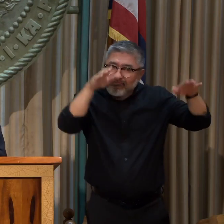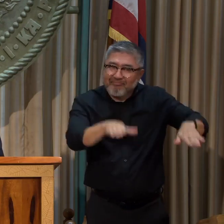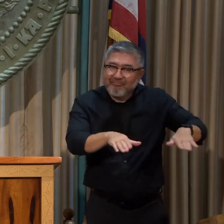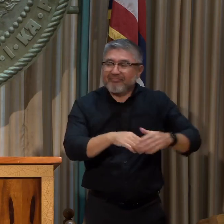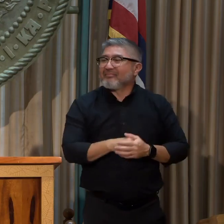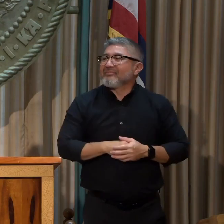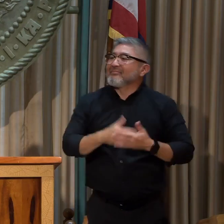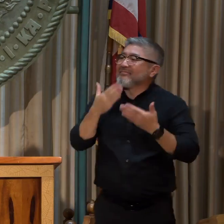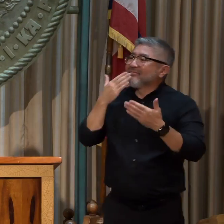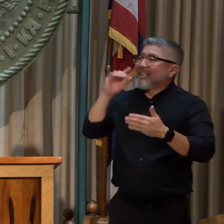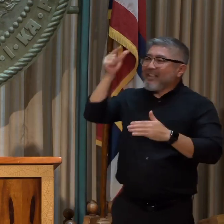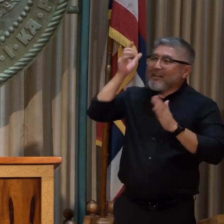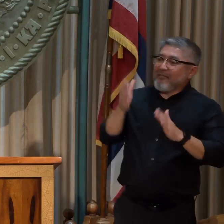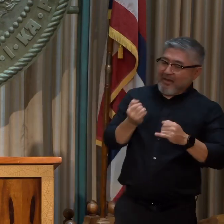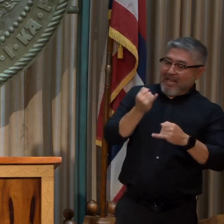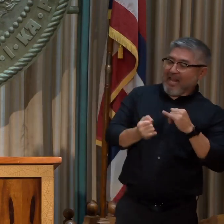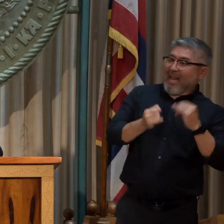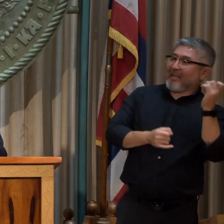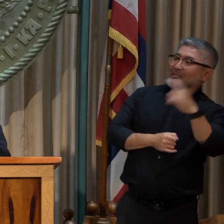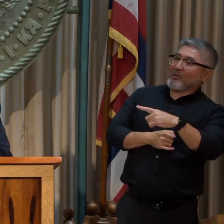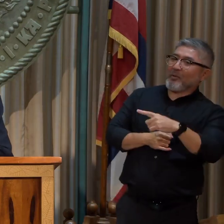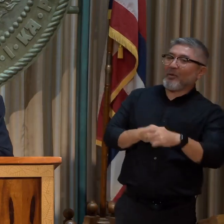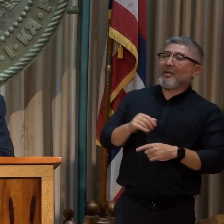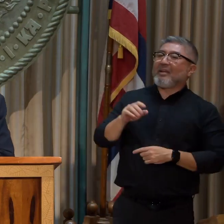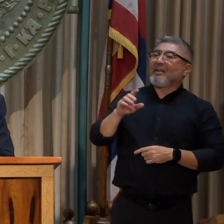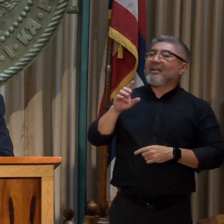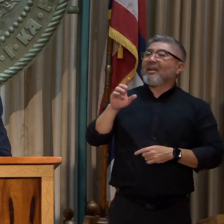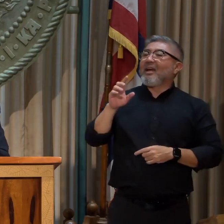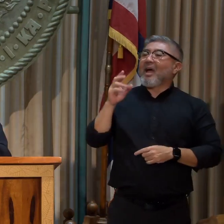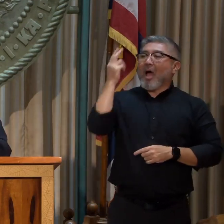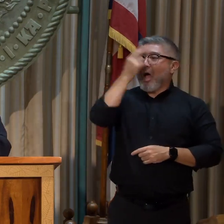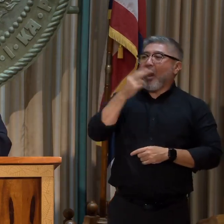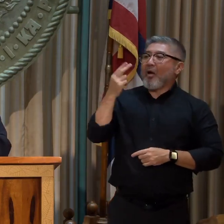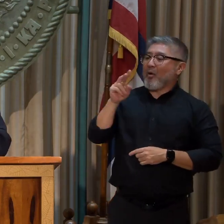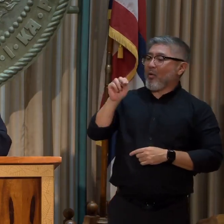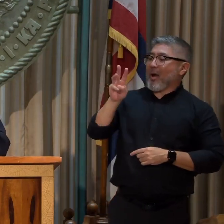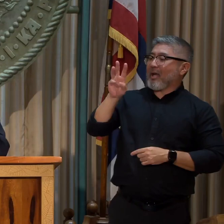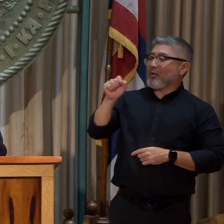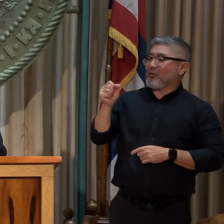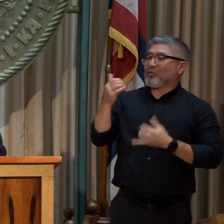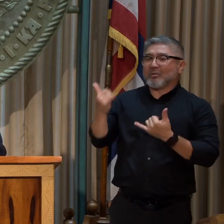final question comes from Daryl Huff. Hawaii News Now. Part three.